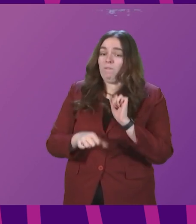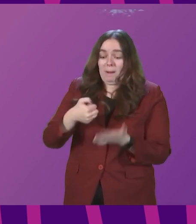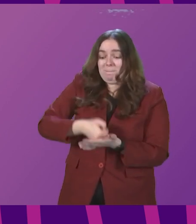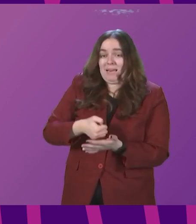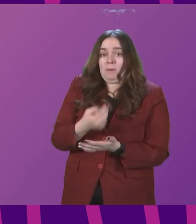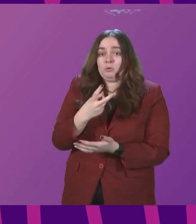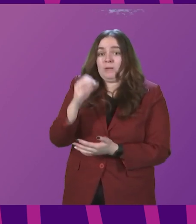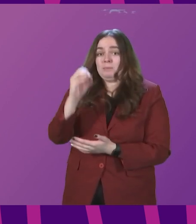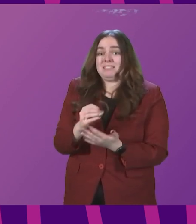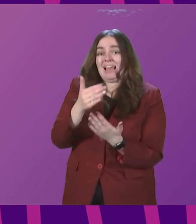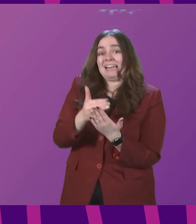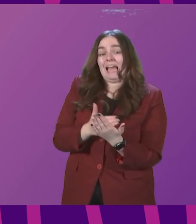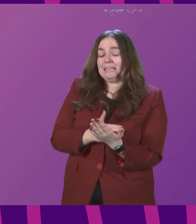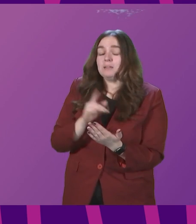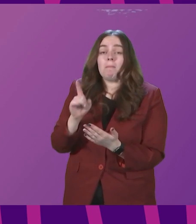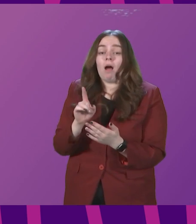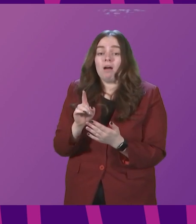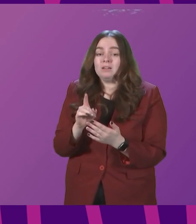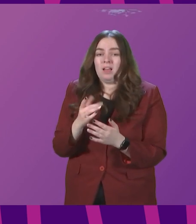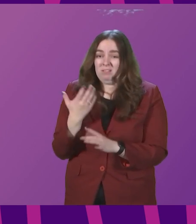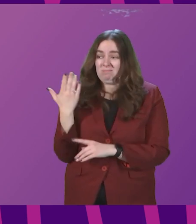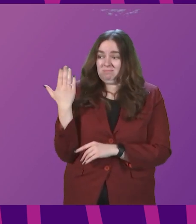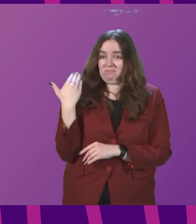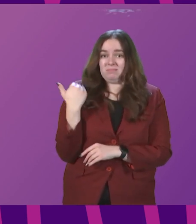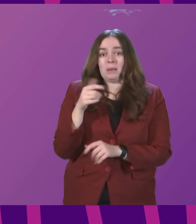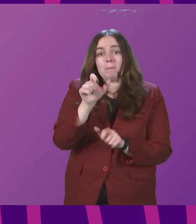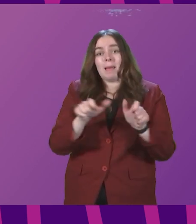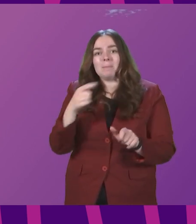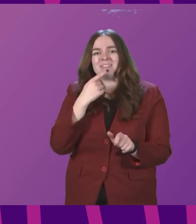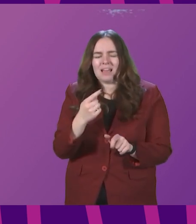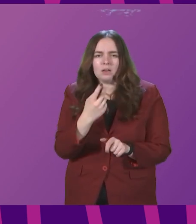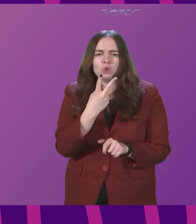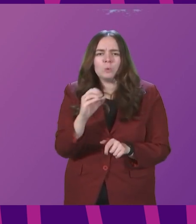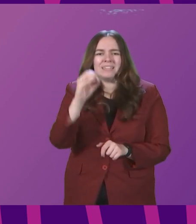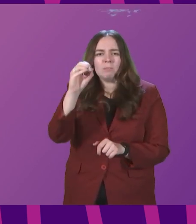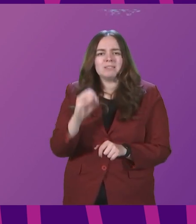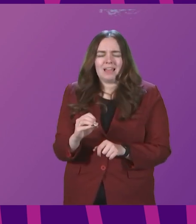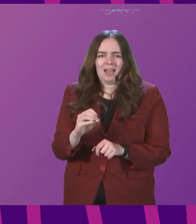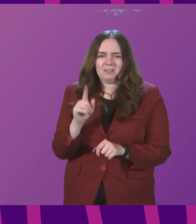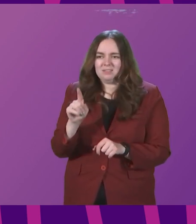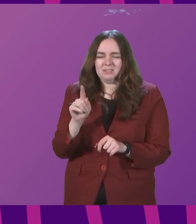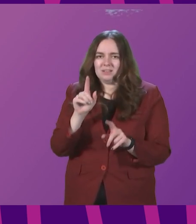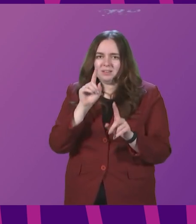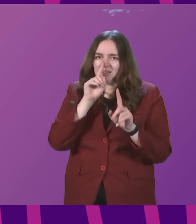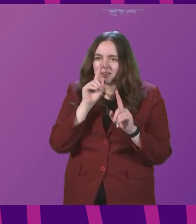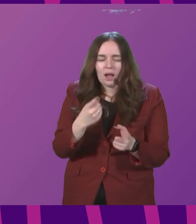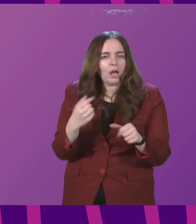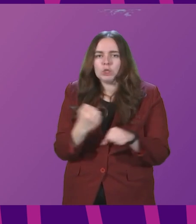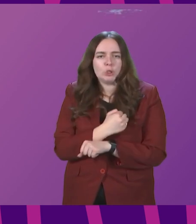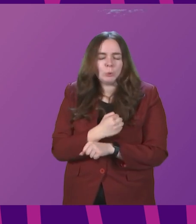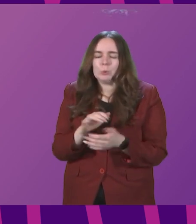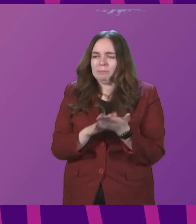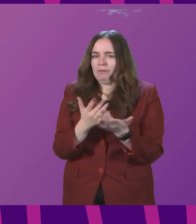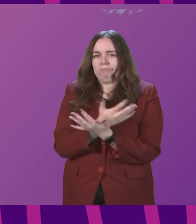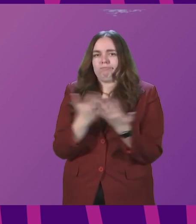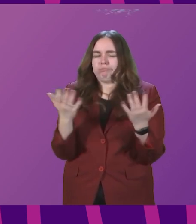in guidance, but it is not too long ago that members were saying that the 20 per cent was unattainable and undeliverable and would lead to